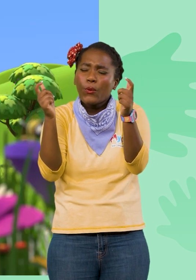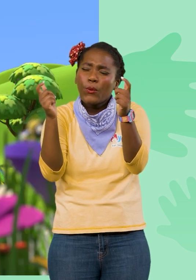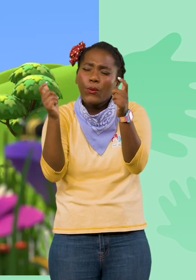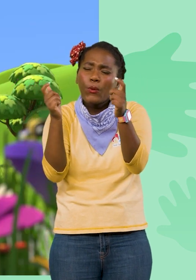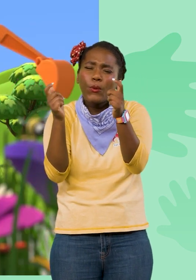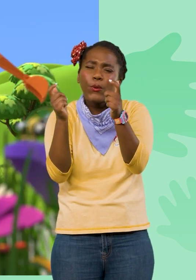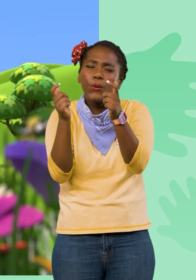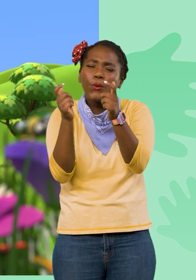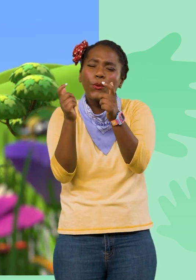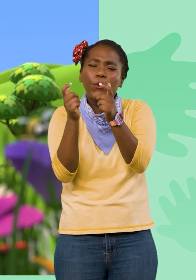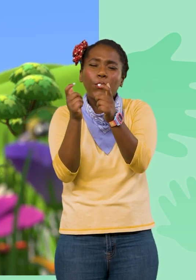Shrinking down!